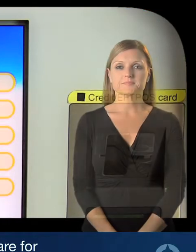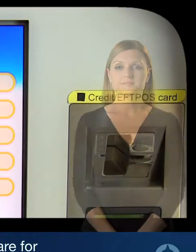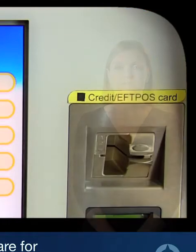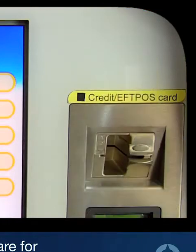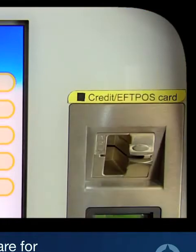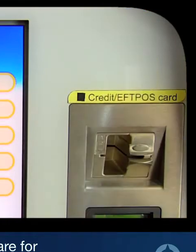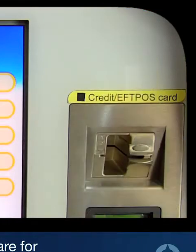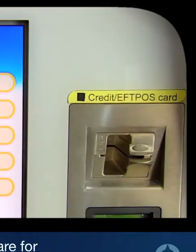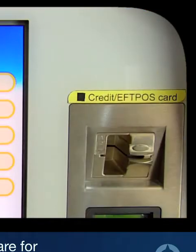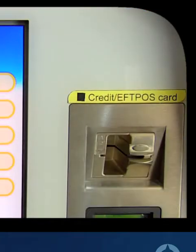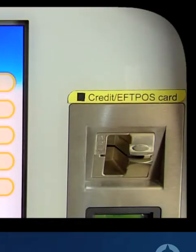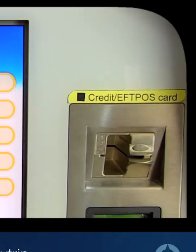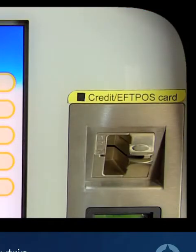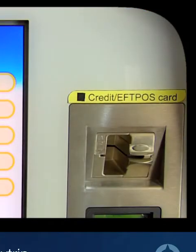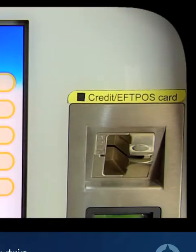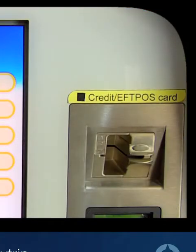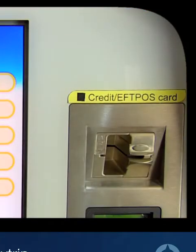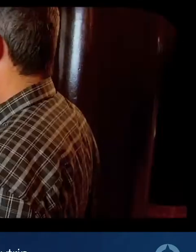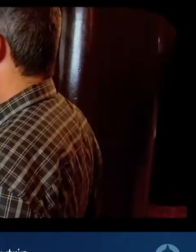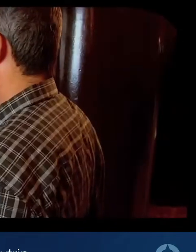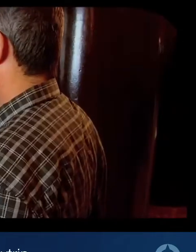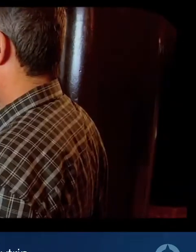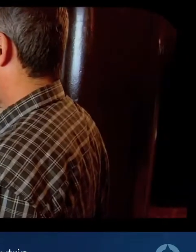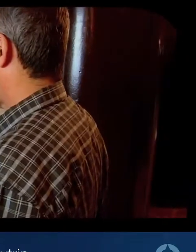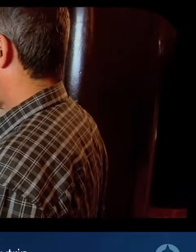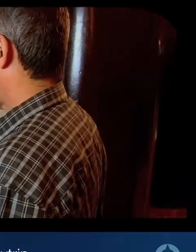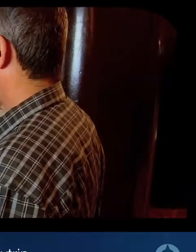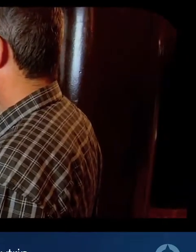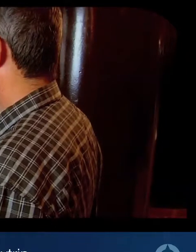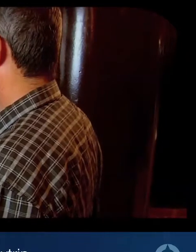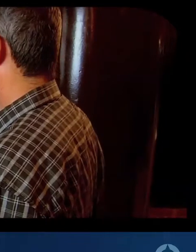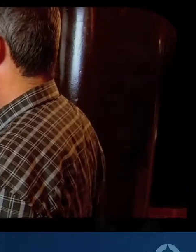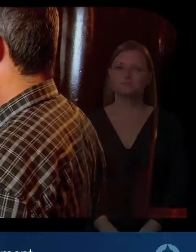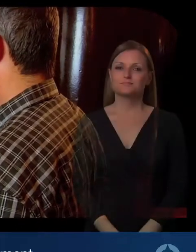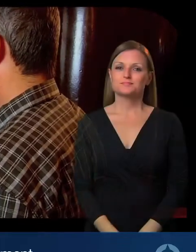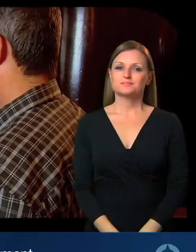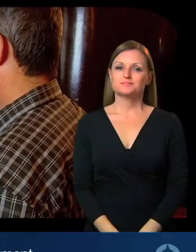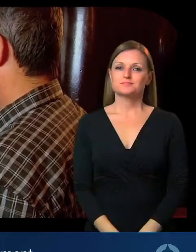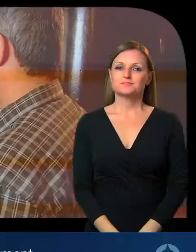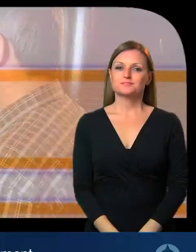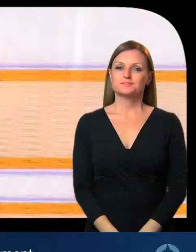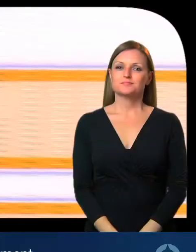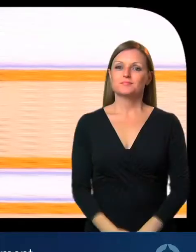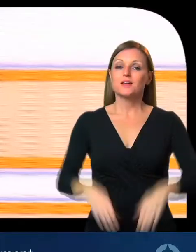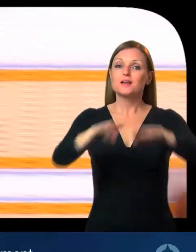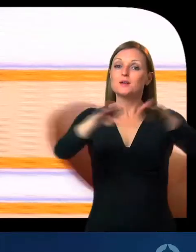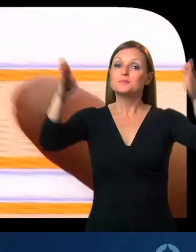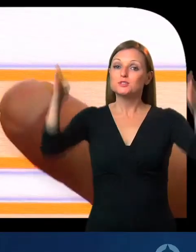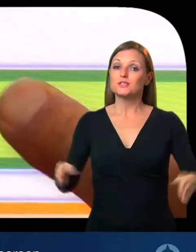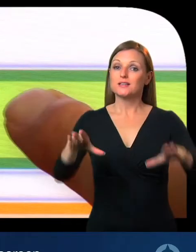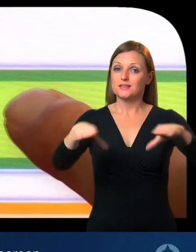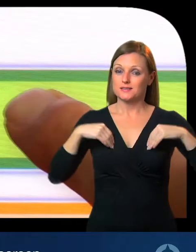you will be traveling such as peak into peak or day trip then select your means of payment